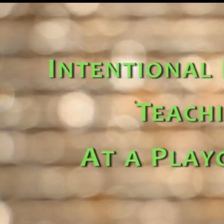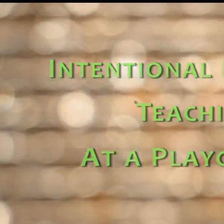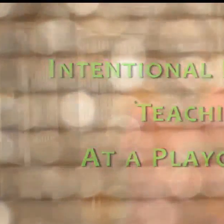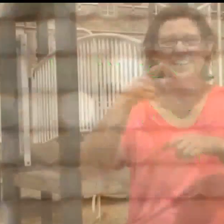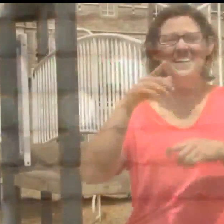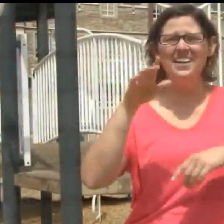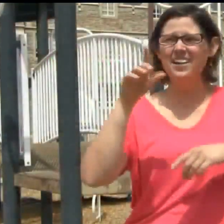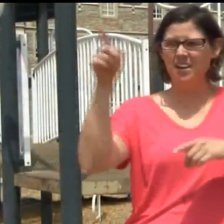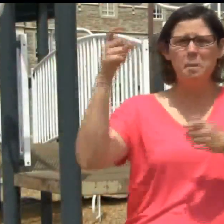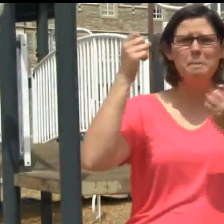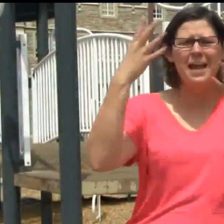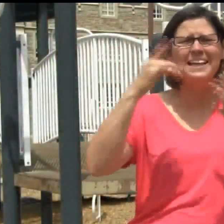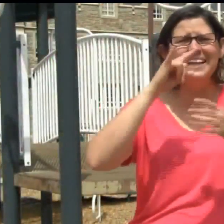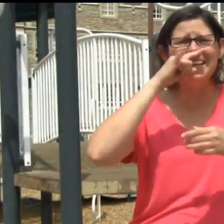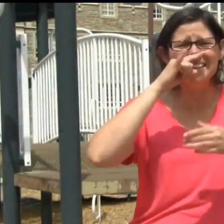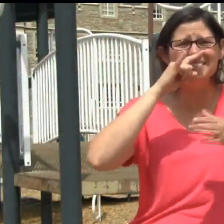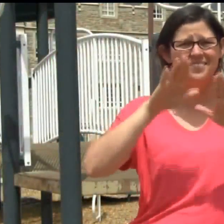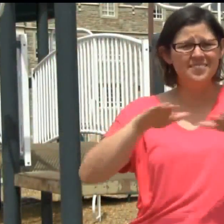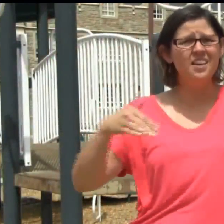playground.